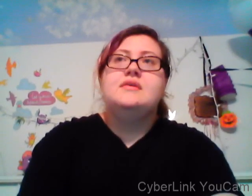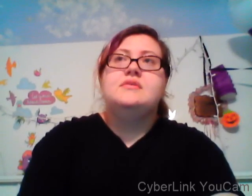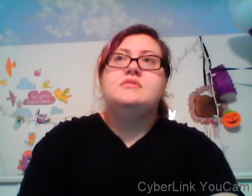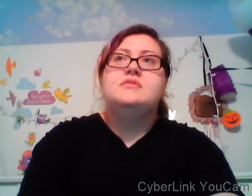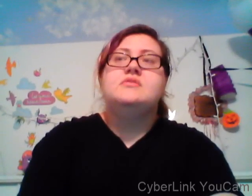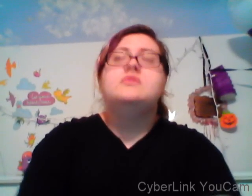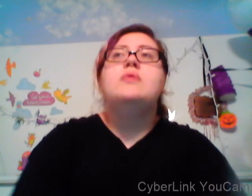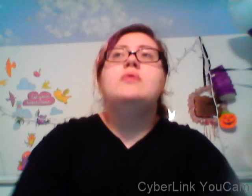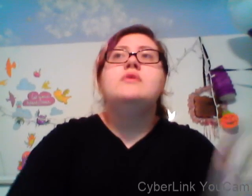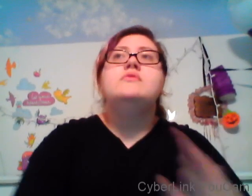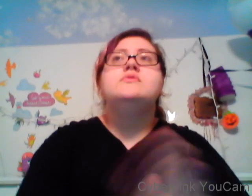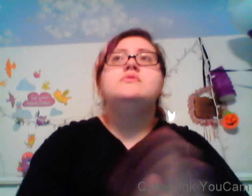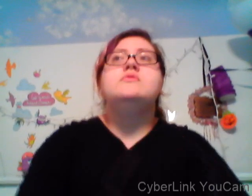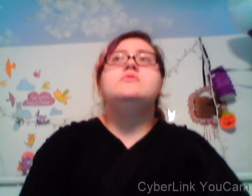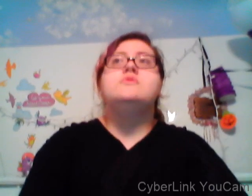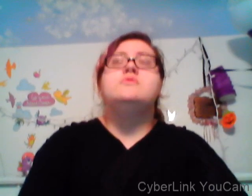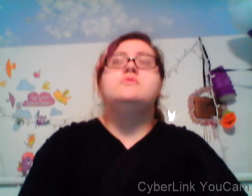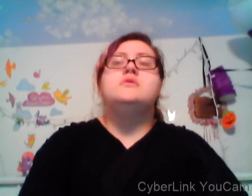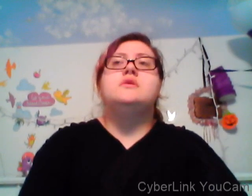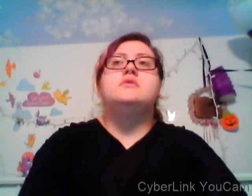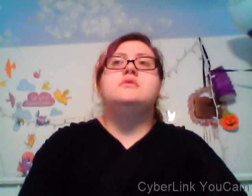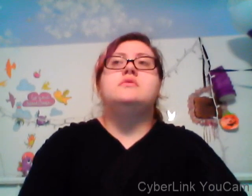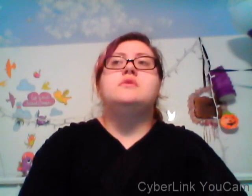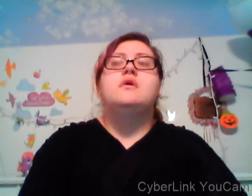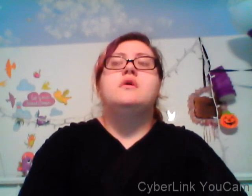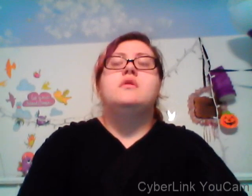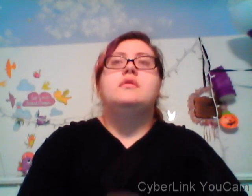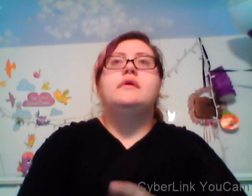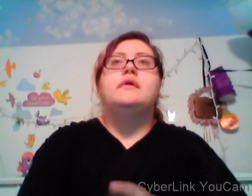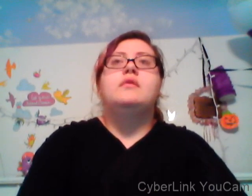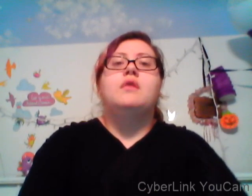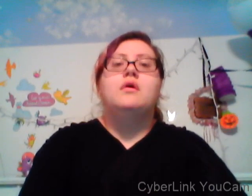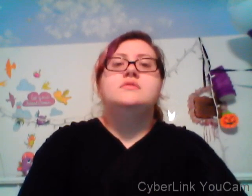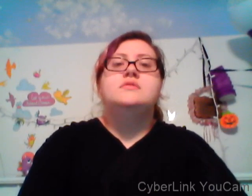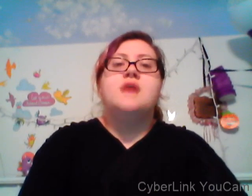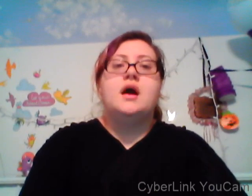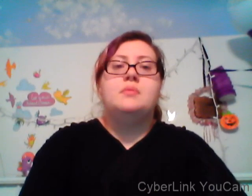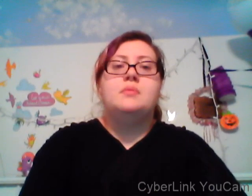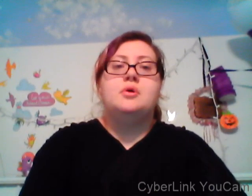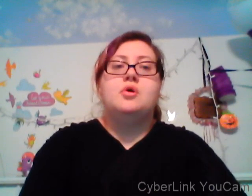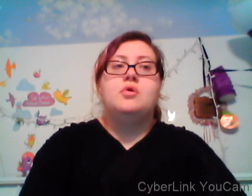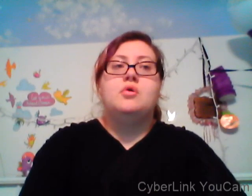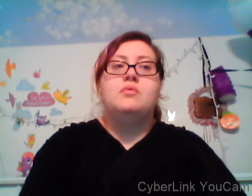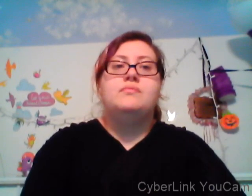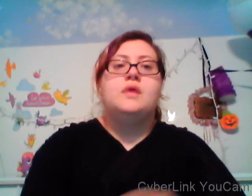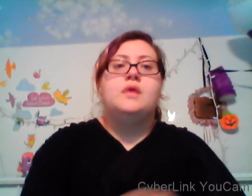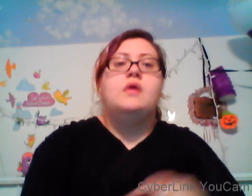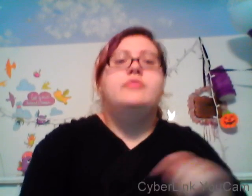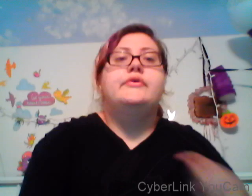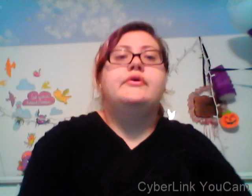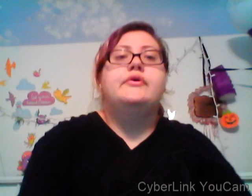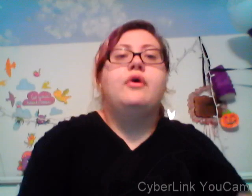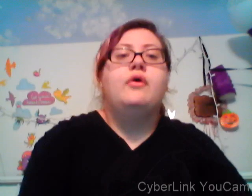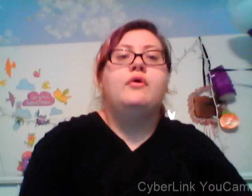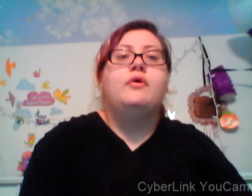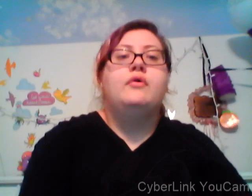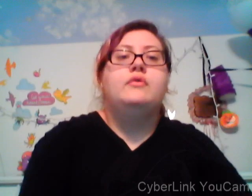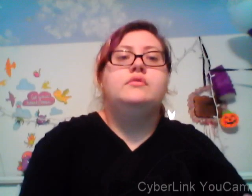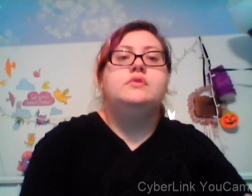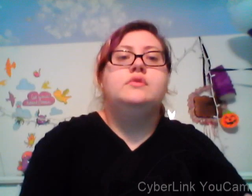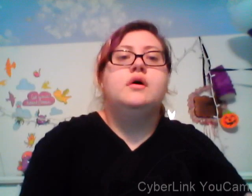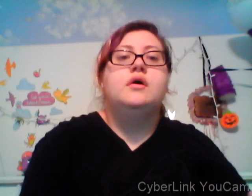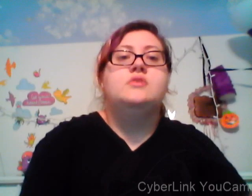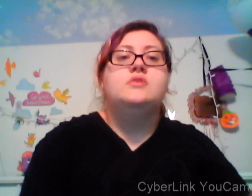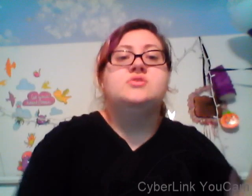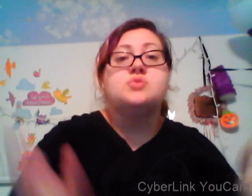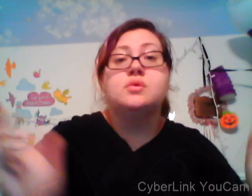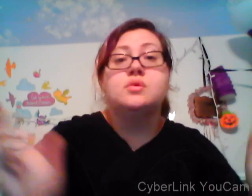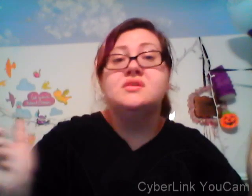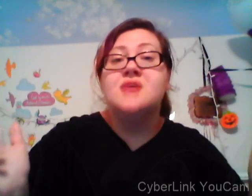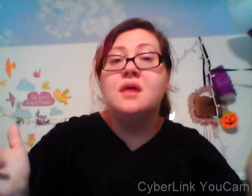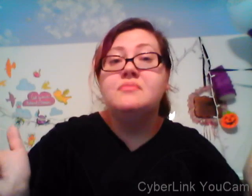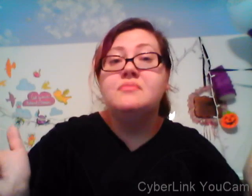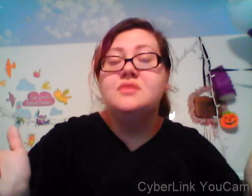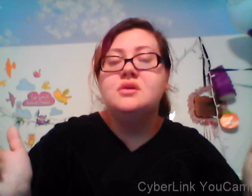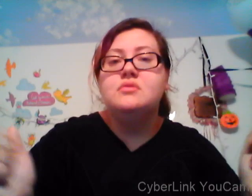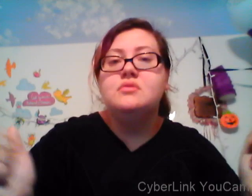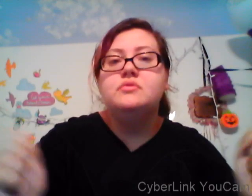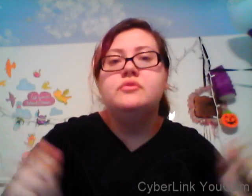there of interesting things or taking pictures and doing voiceovers explaining what they are